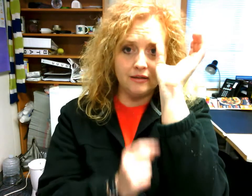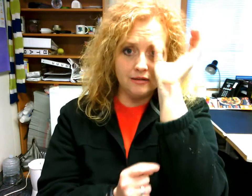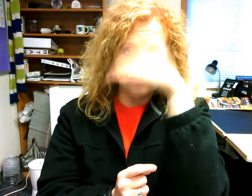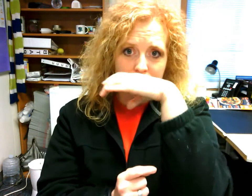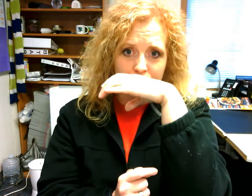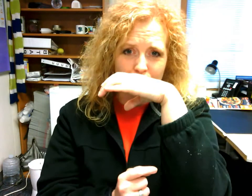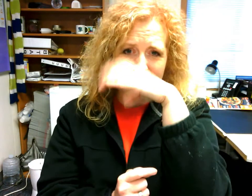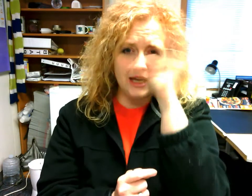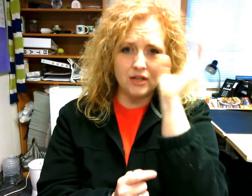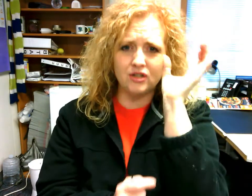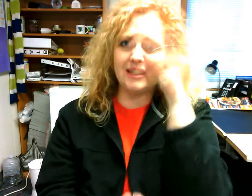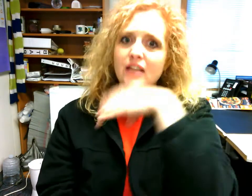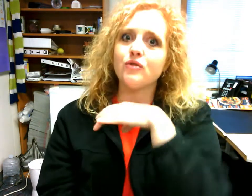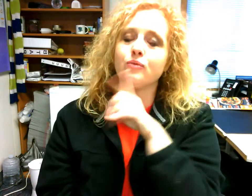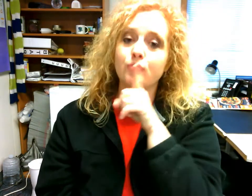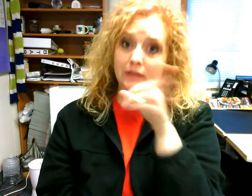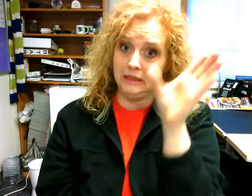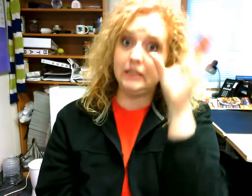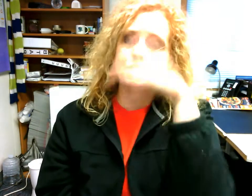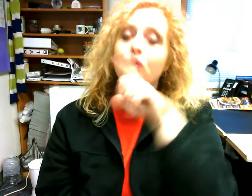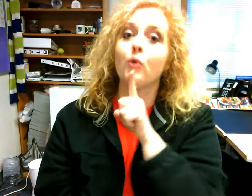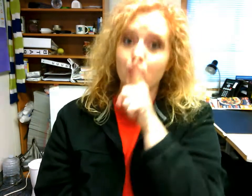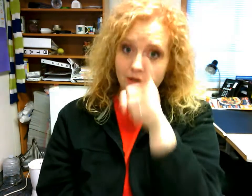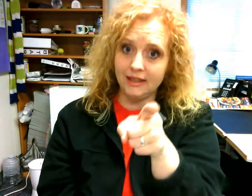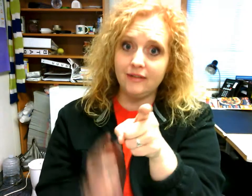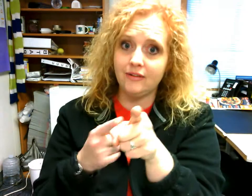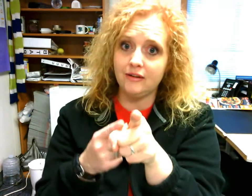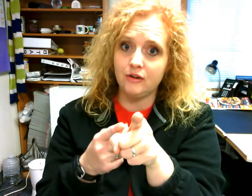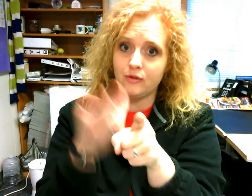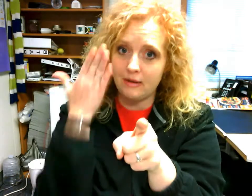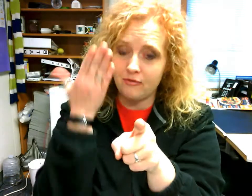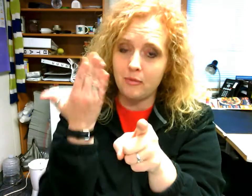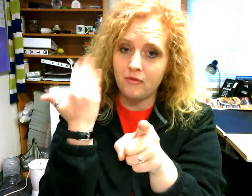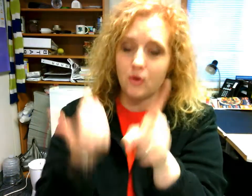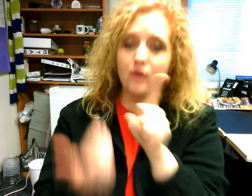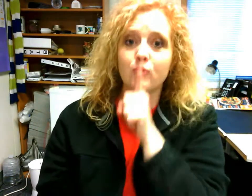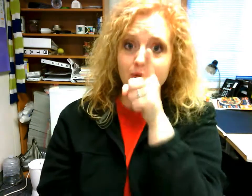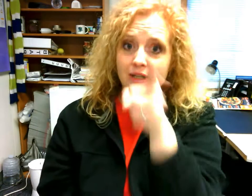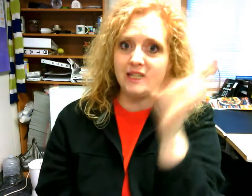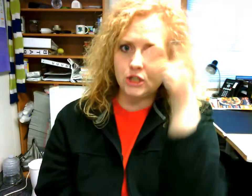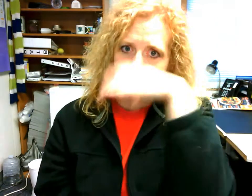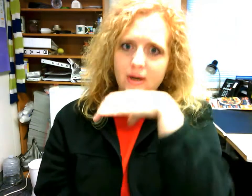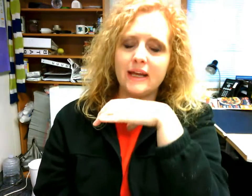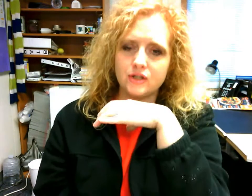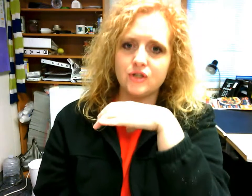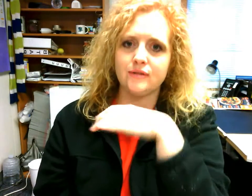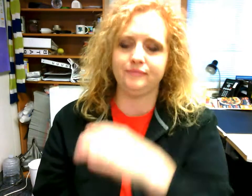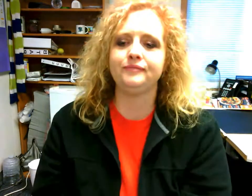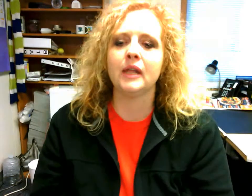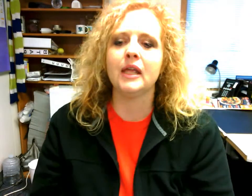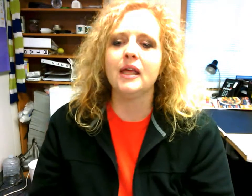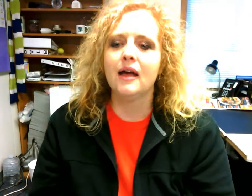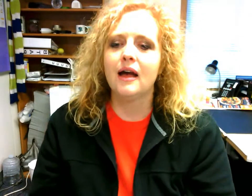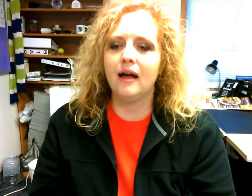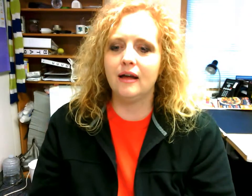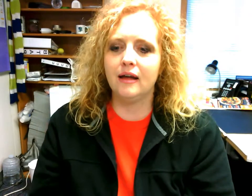strange that's really really see you know that from before really strange uh